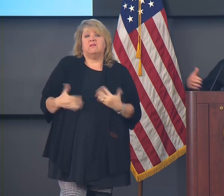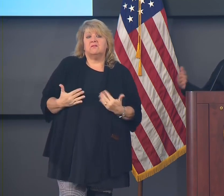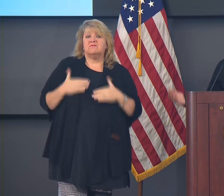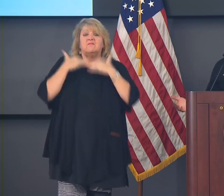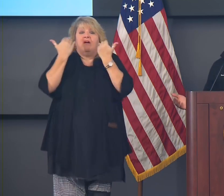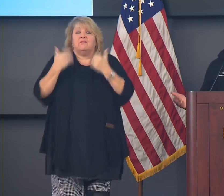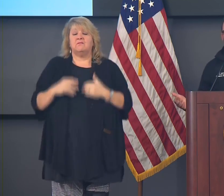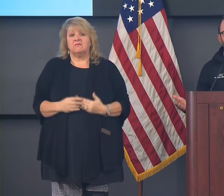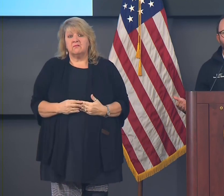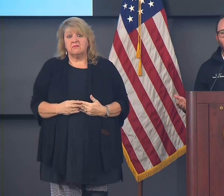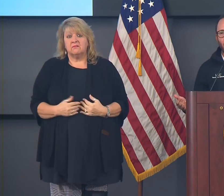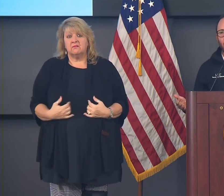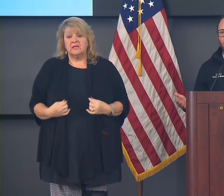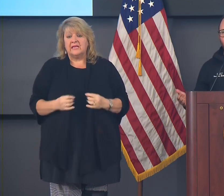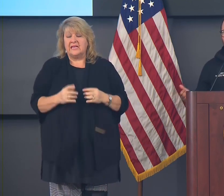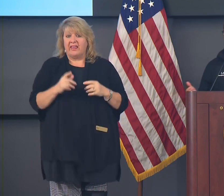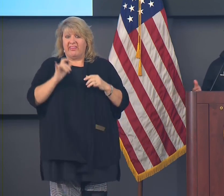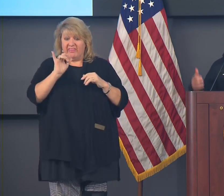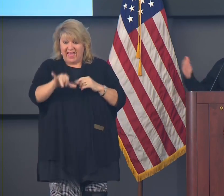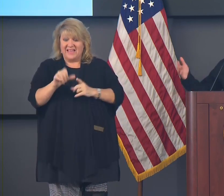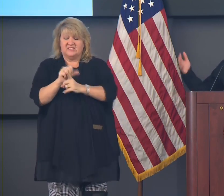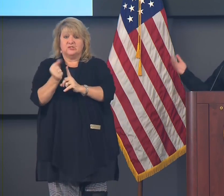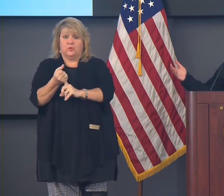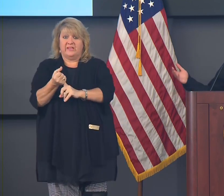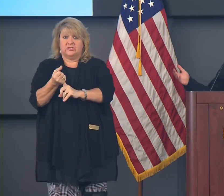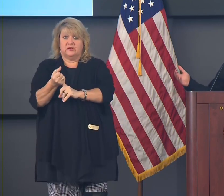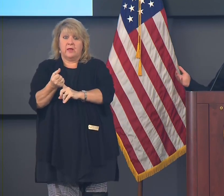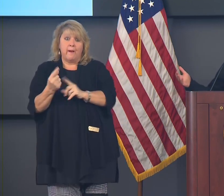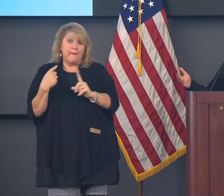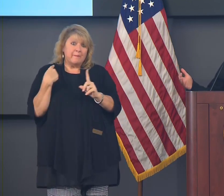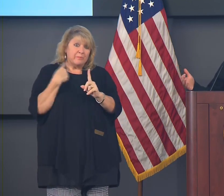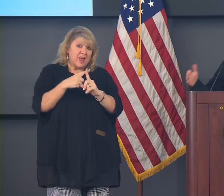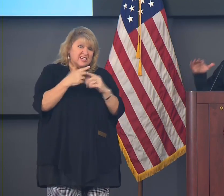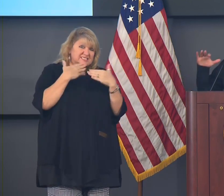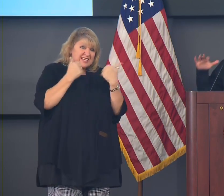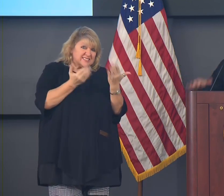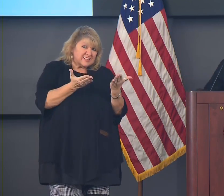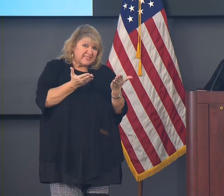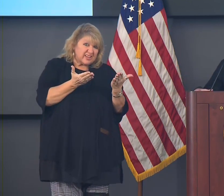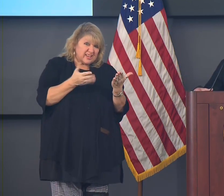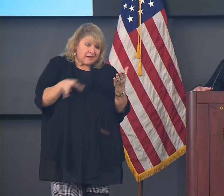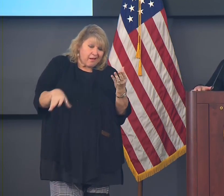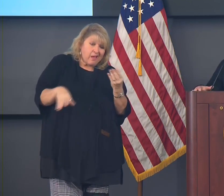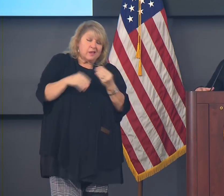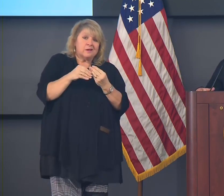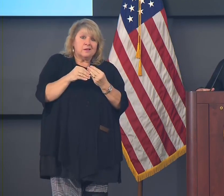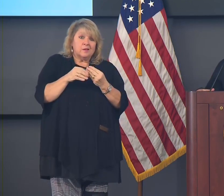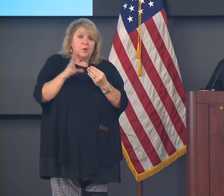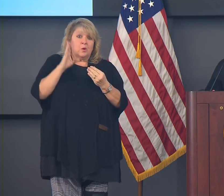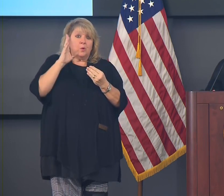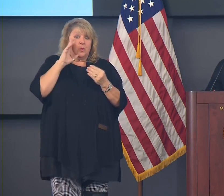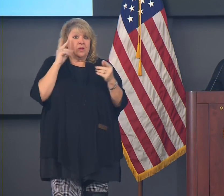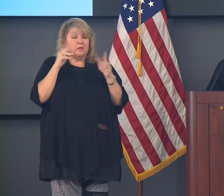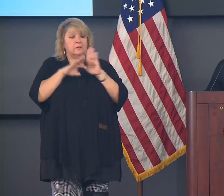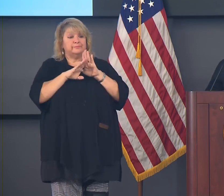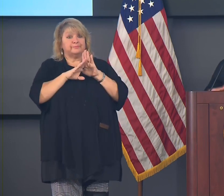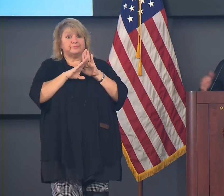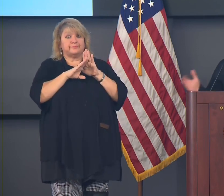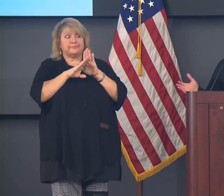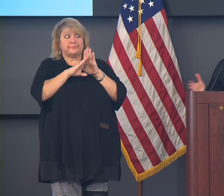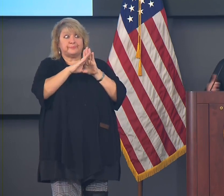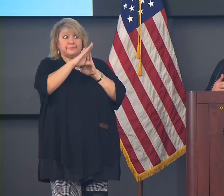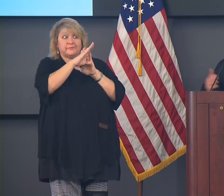even without Thanksgiving coming ahead, we're going to continue to get worse until we really take some action. And we know